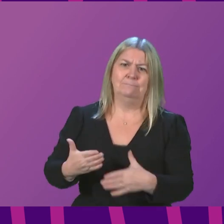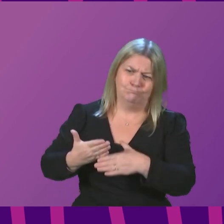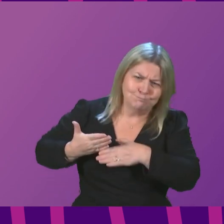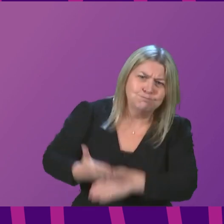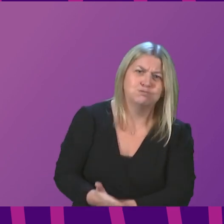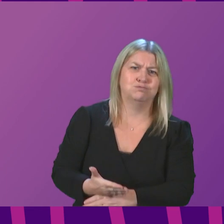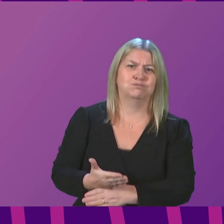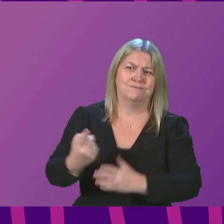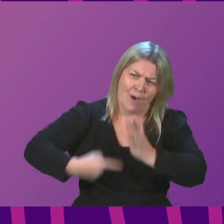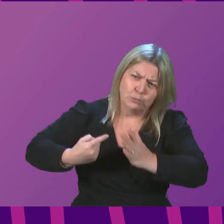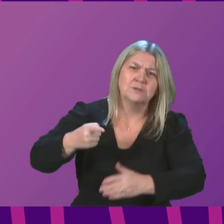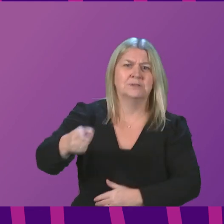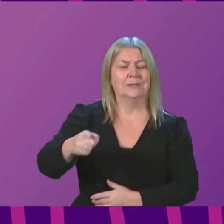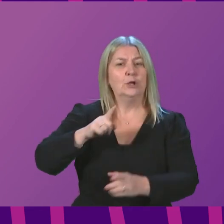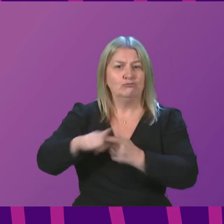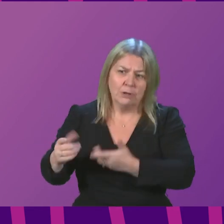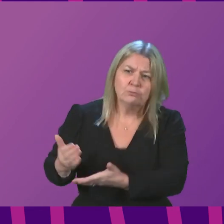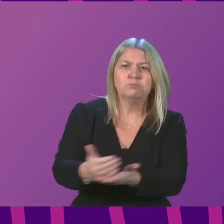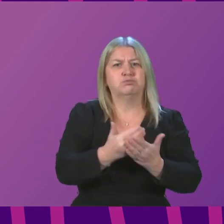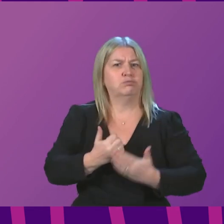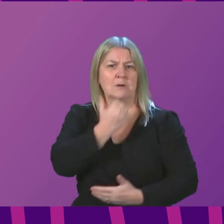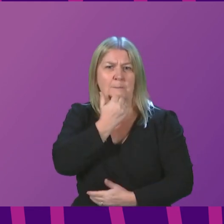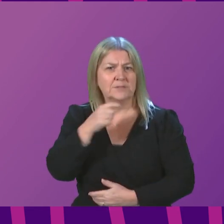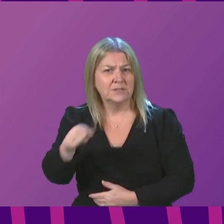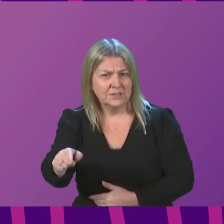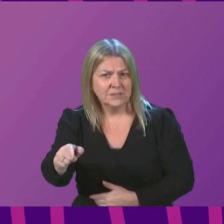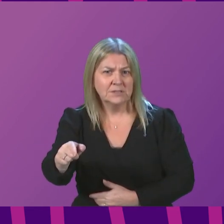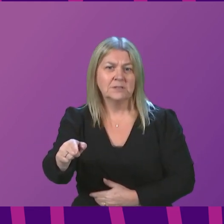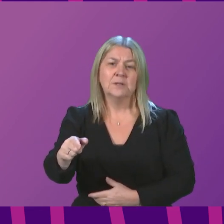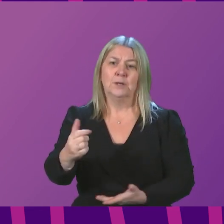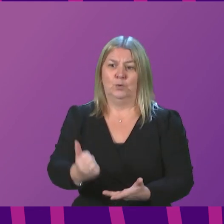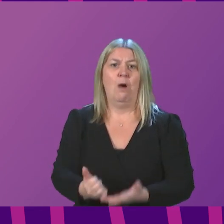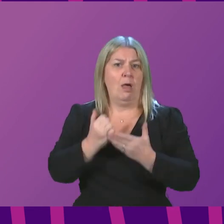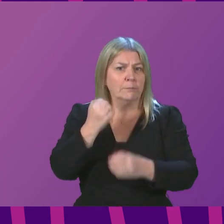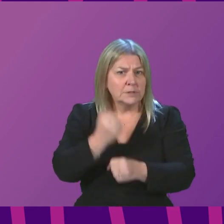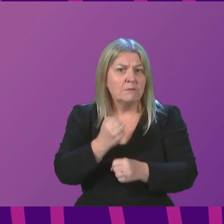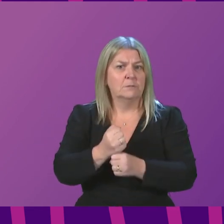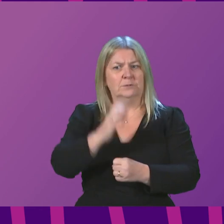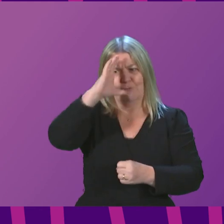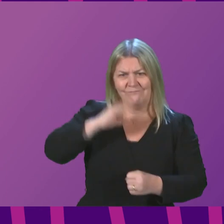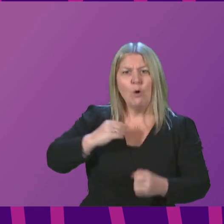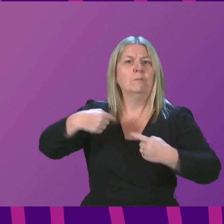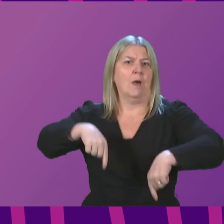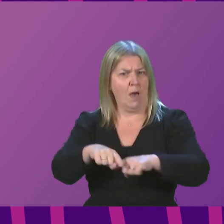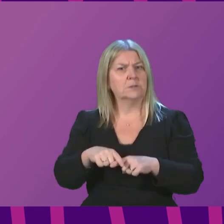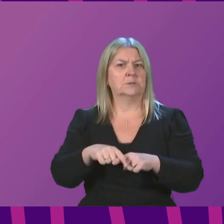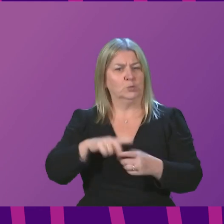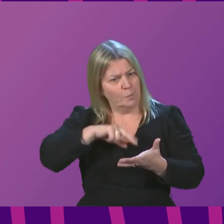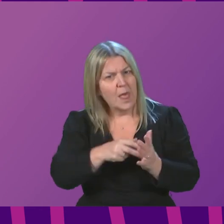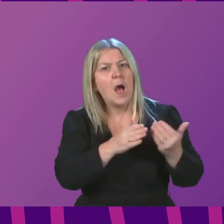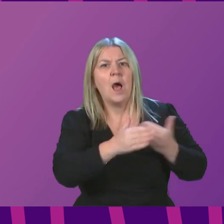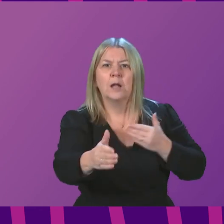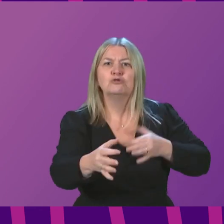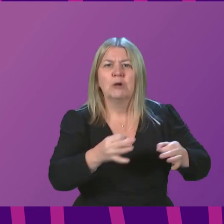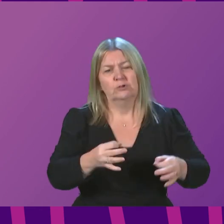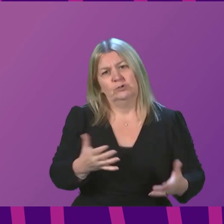COVID. The wealth of information it already publishes has helped inform our response, and as this data becomes more robust, it will do so too. But let